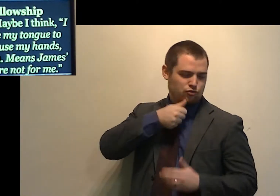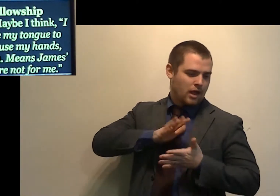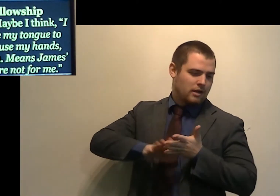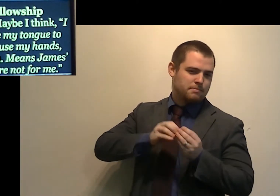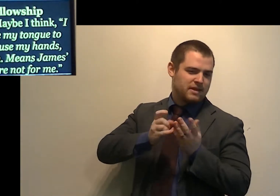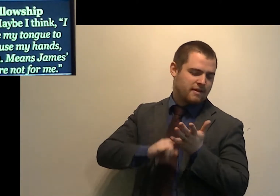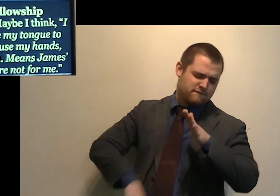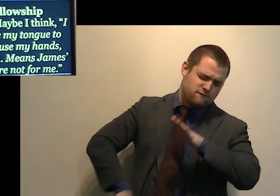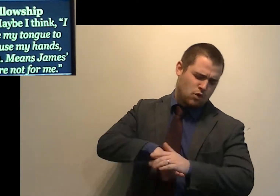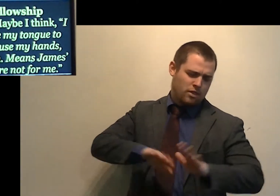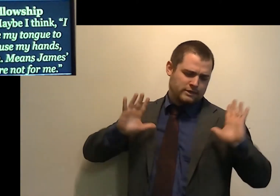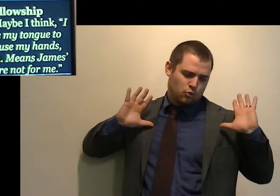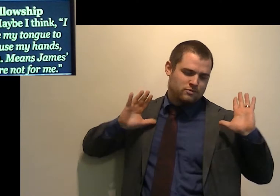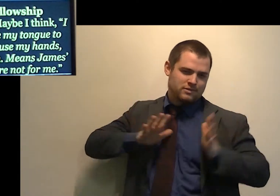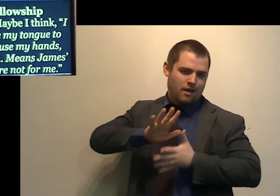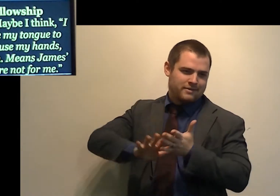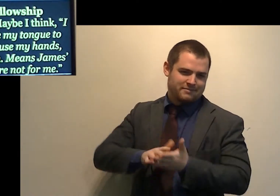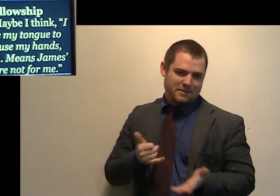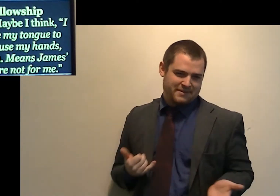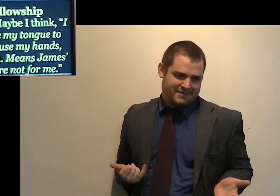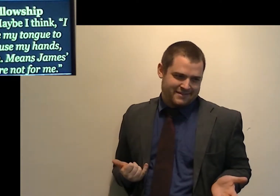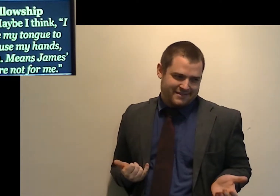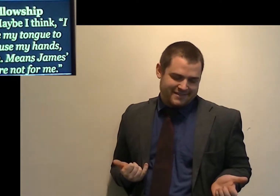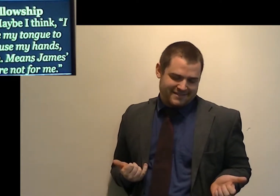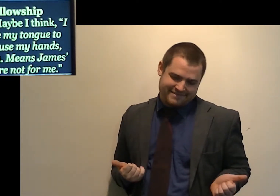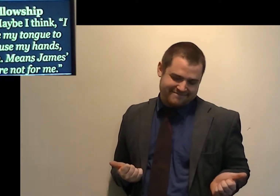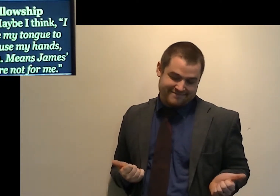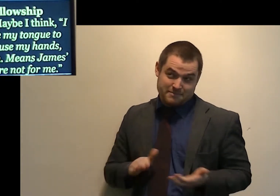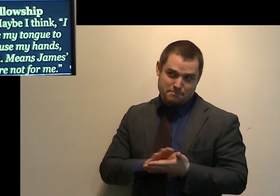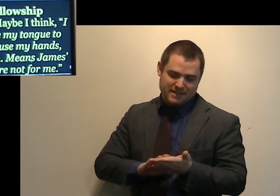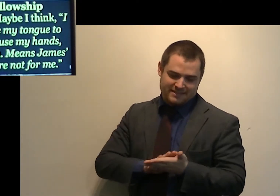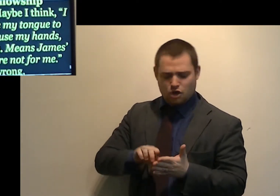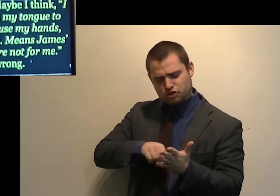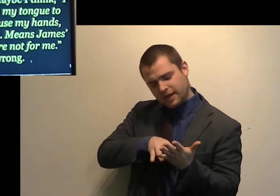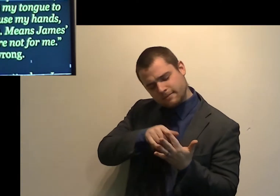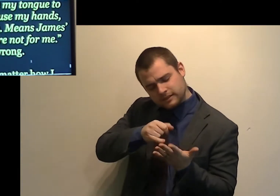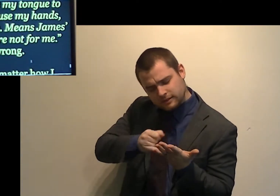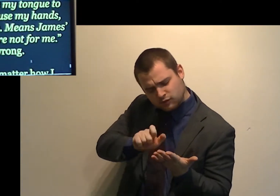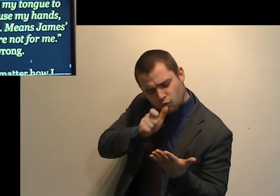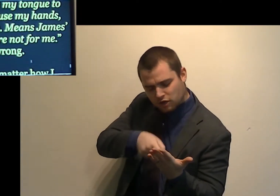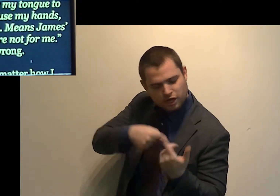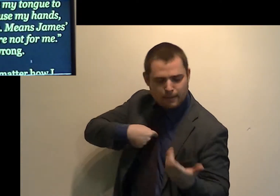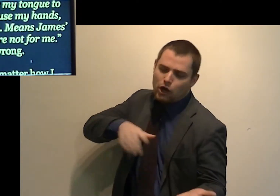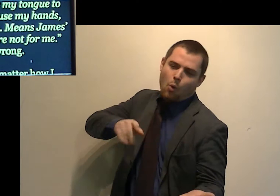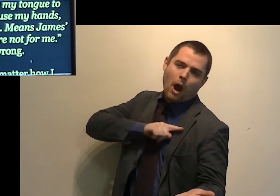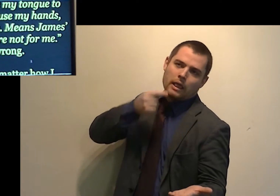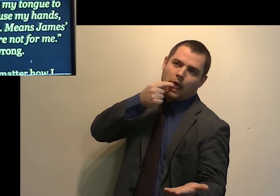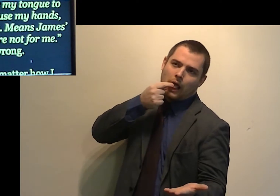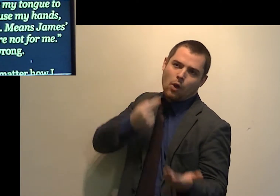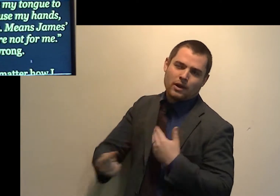and sign means James' words are not for me. That